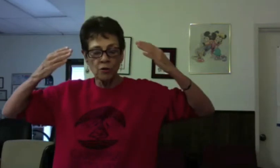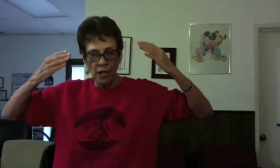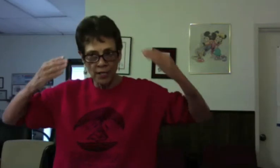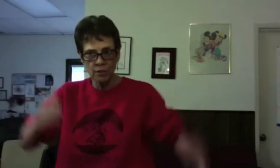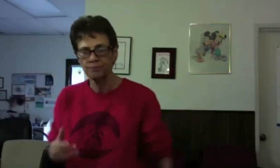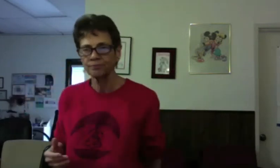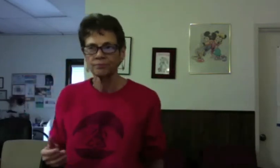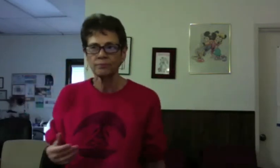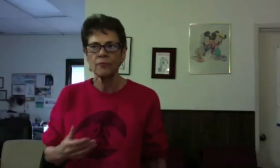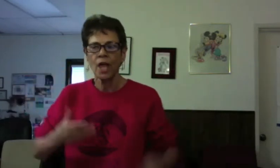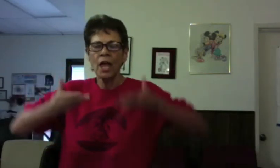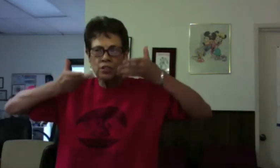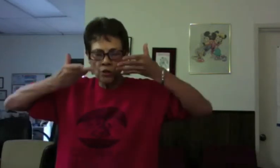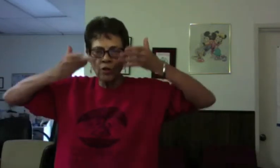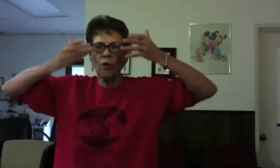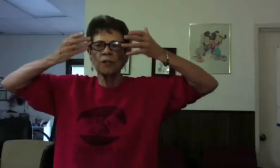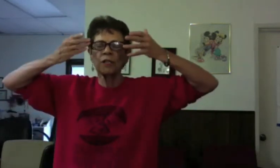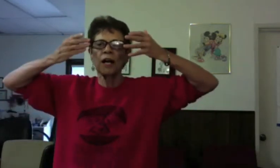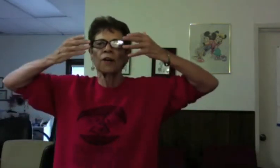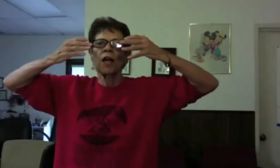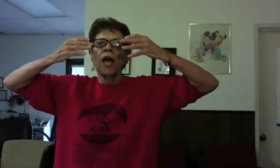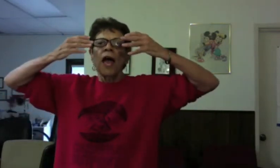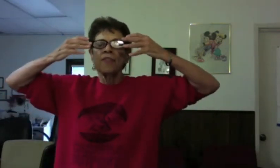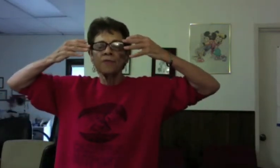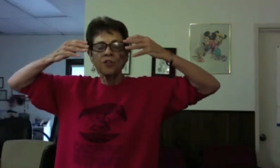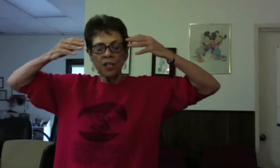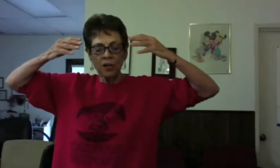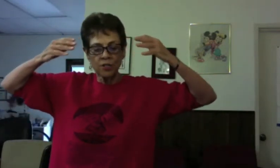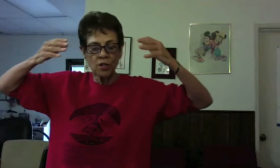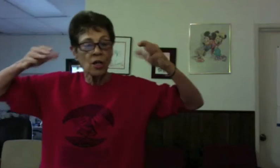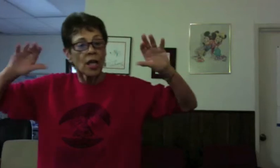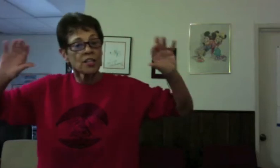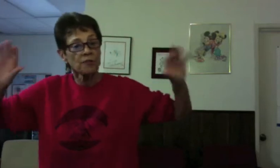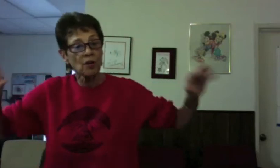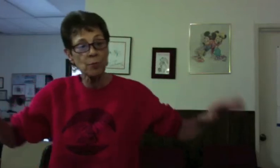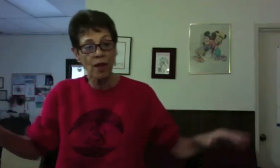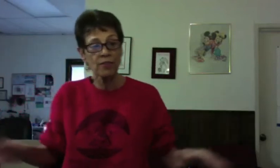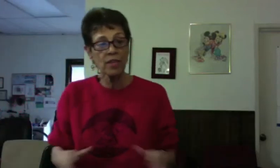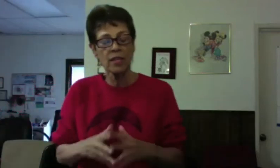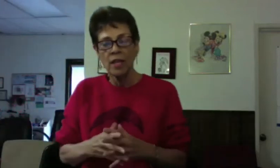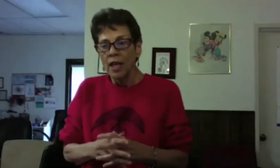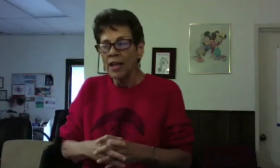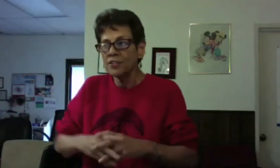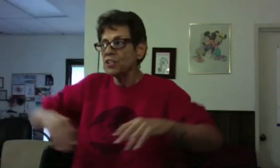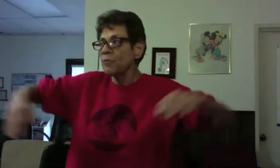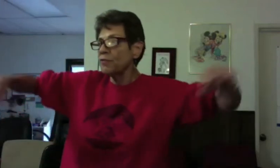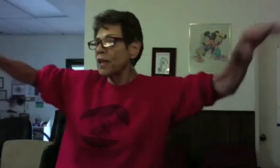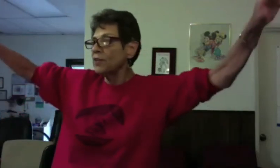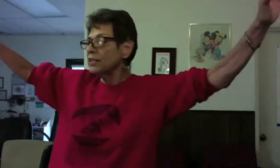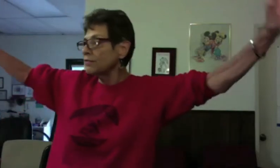eyes, and then so you're going to go up a little higher, and the first character is very breathy, and she's up there floating, you